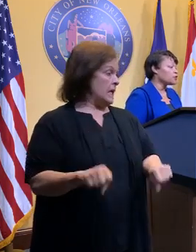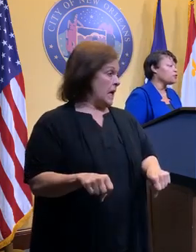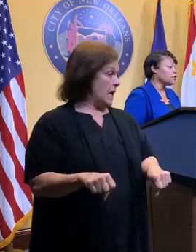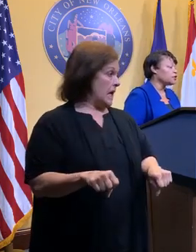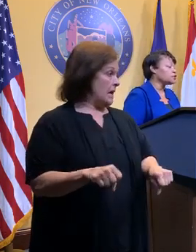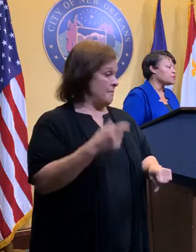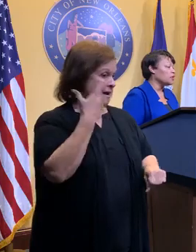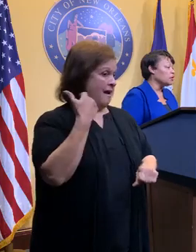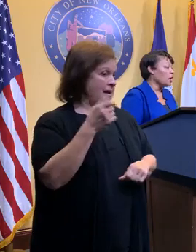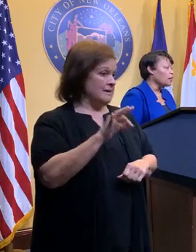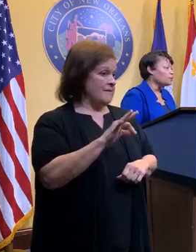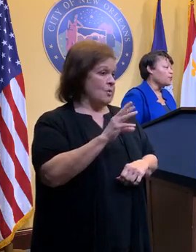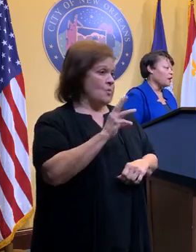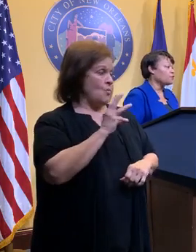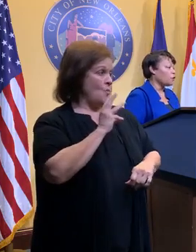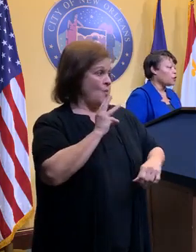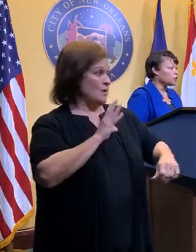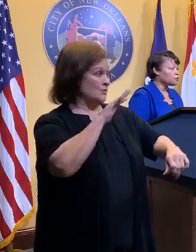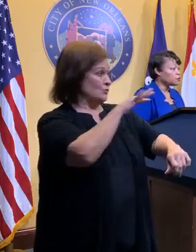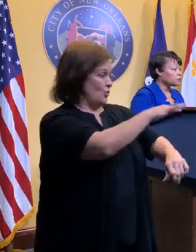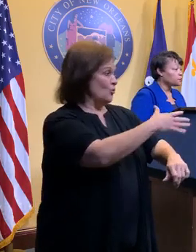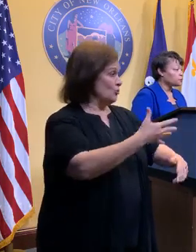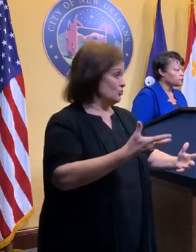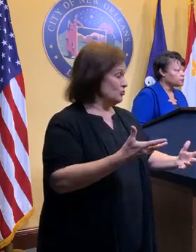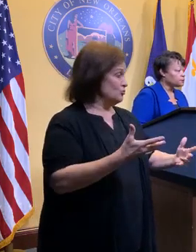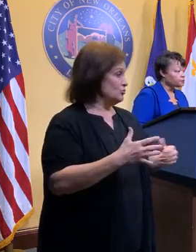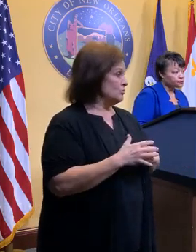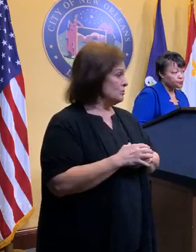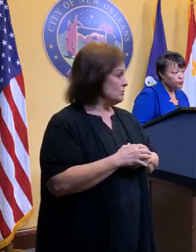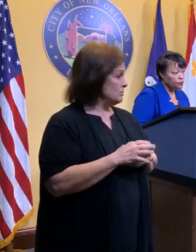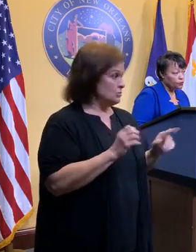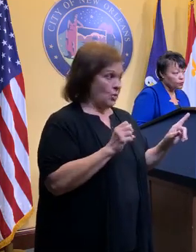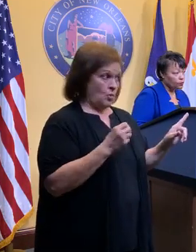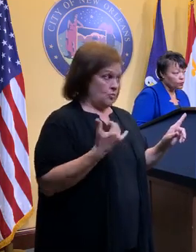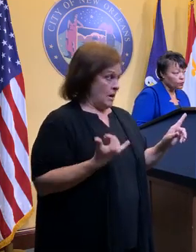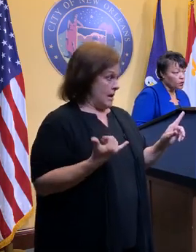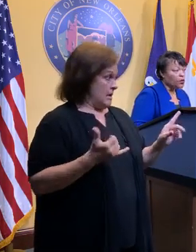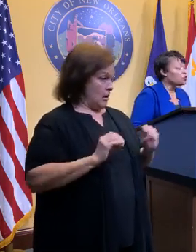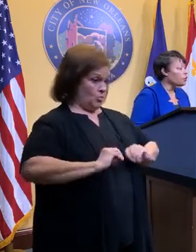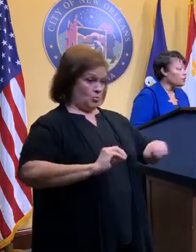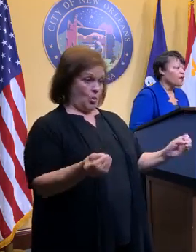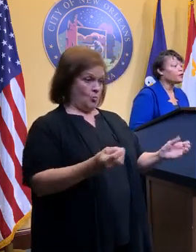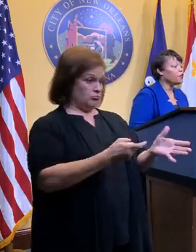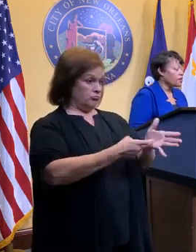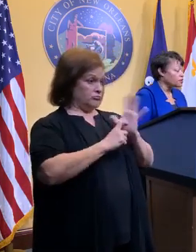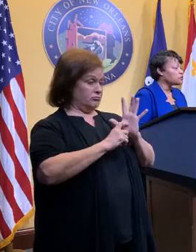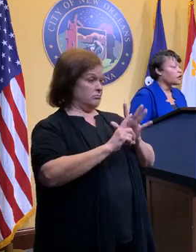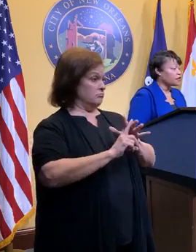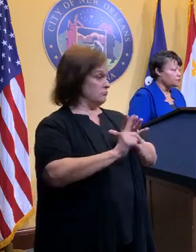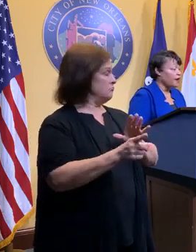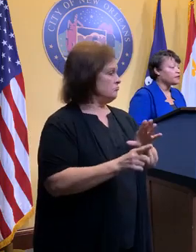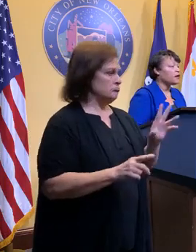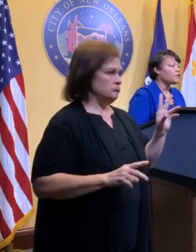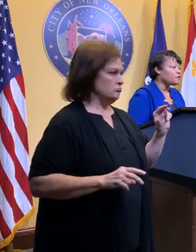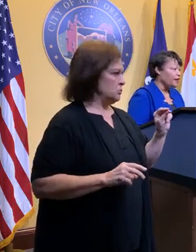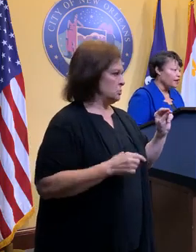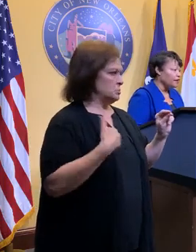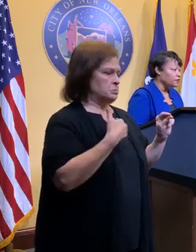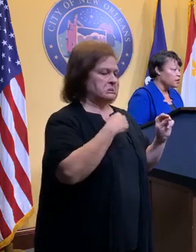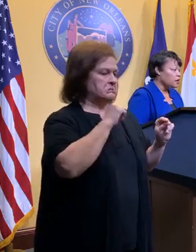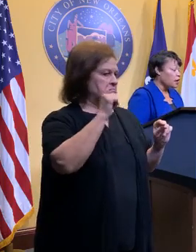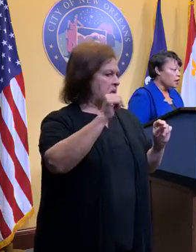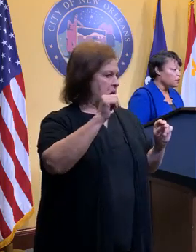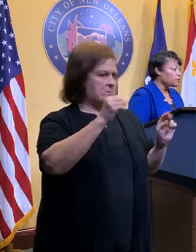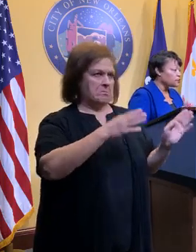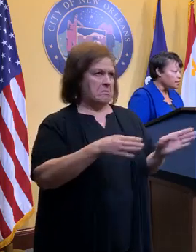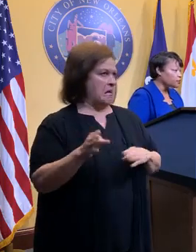storm surge that we need to be prepared for. So no evacuations expected currently? No evacuations are expected other